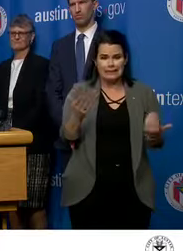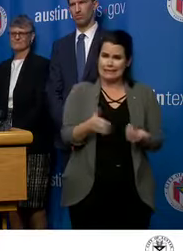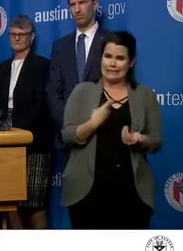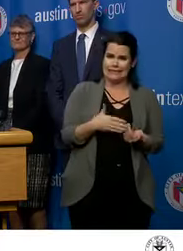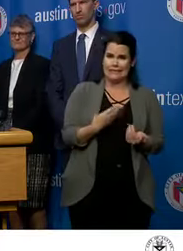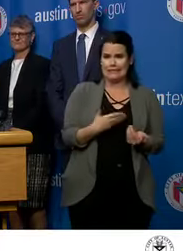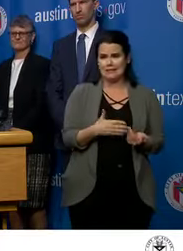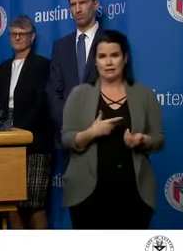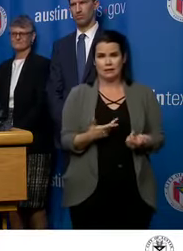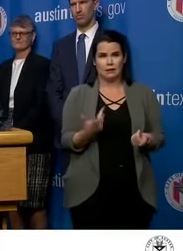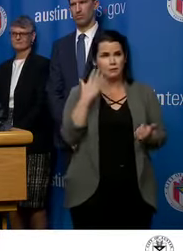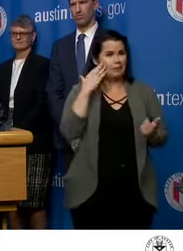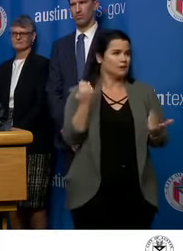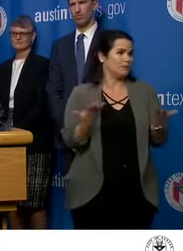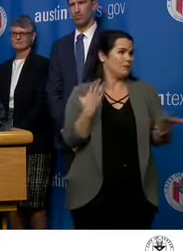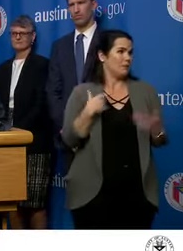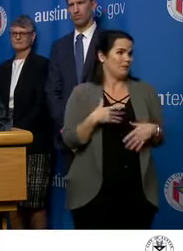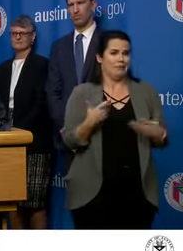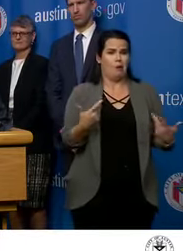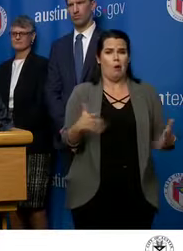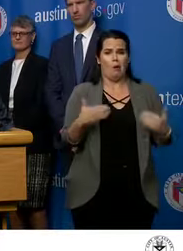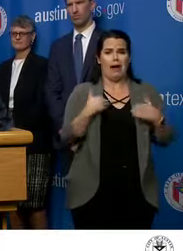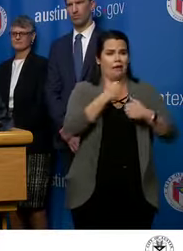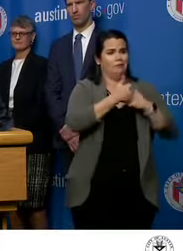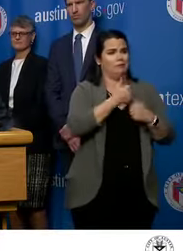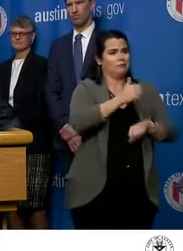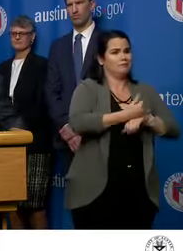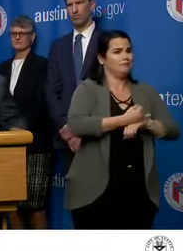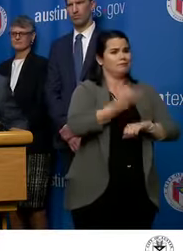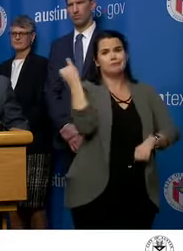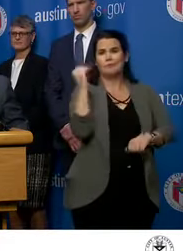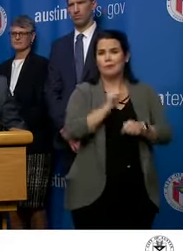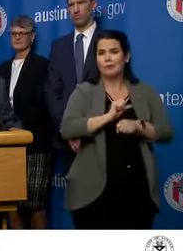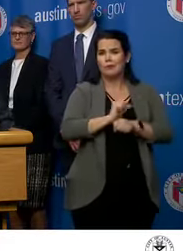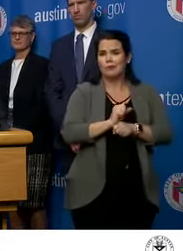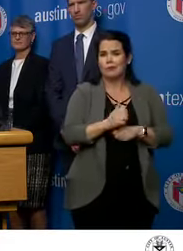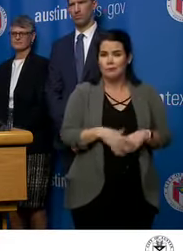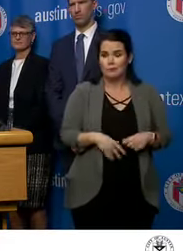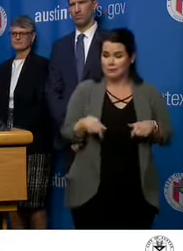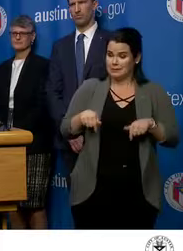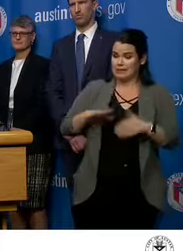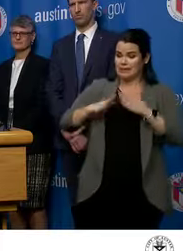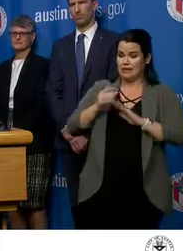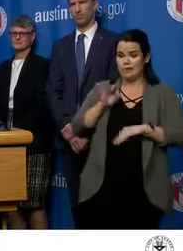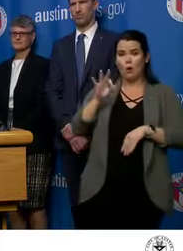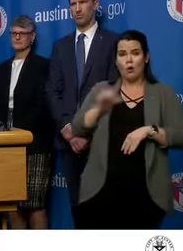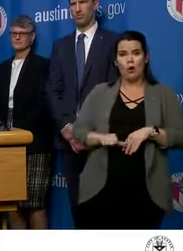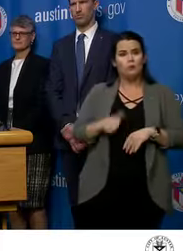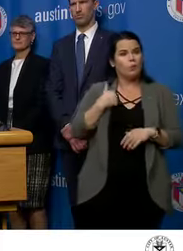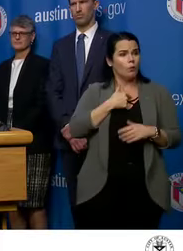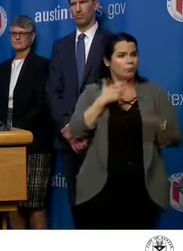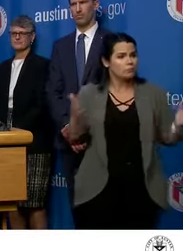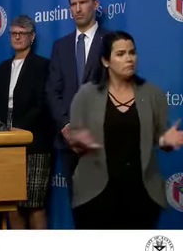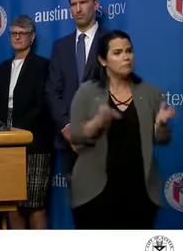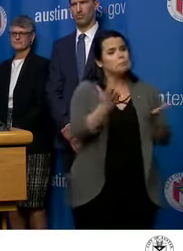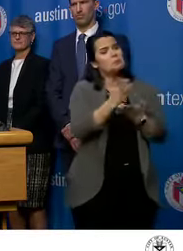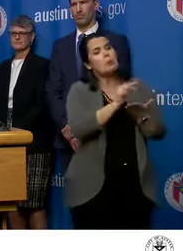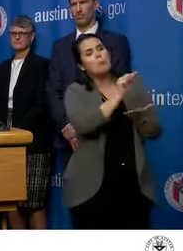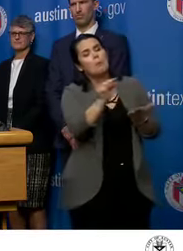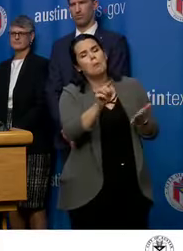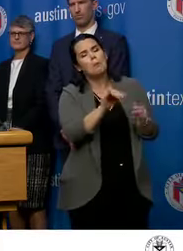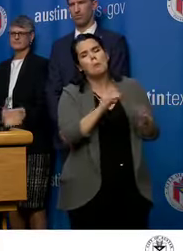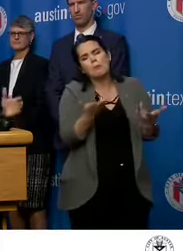to do that because that may be part of their work practices already. In the city of Austin, uh, we encourage some activity being done, uh,